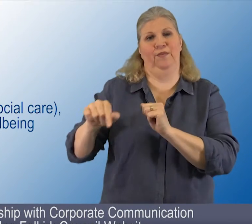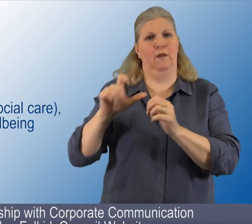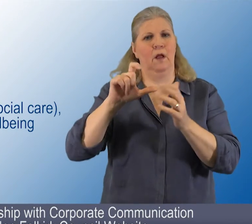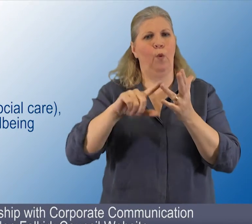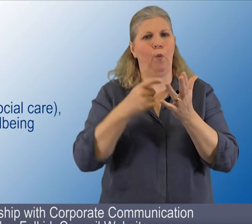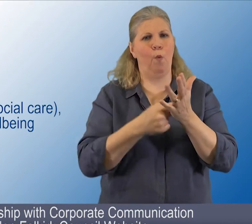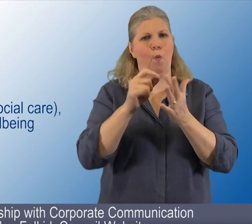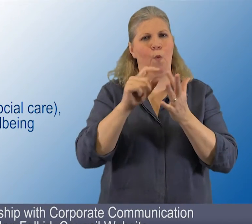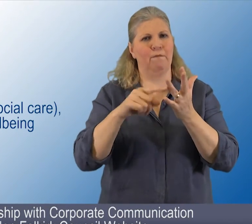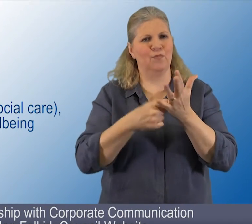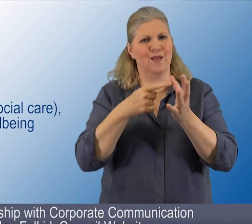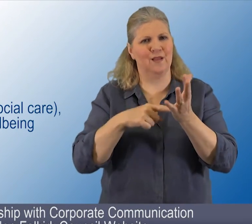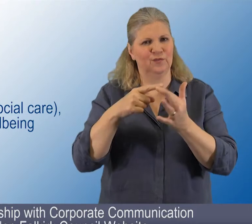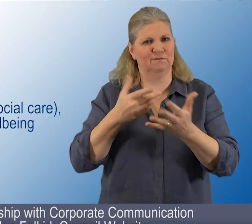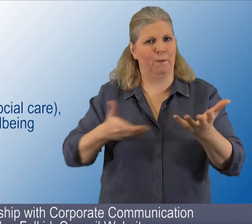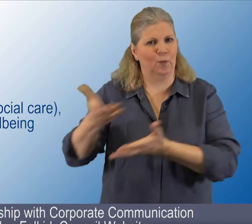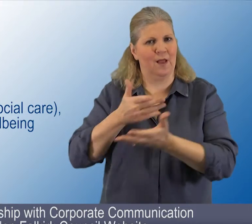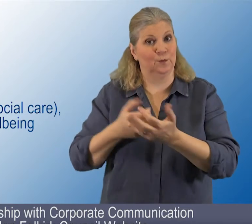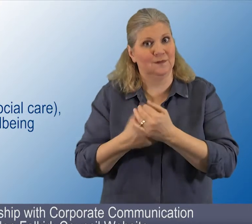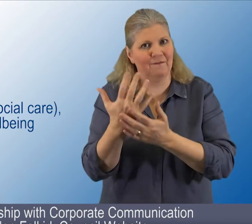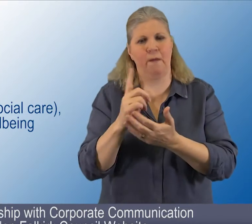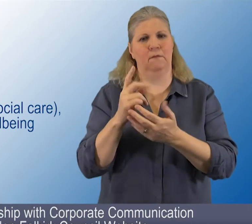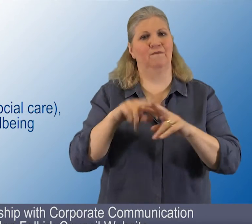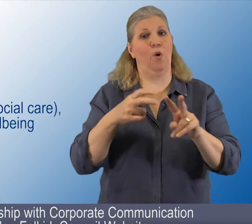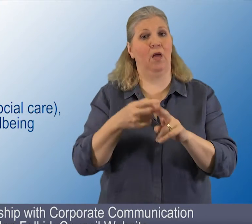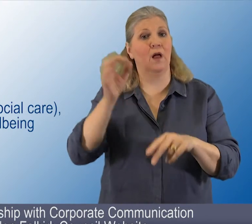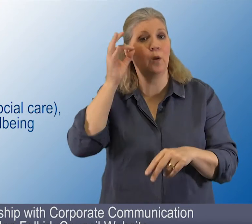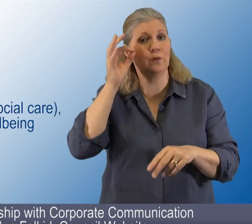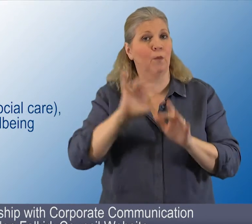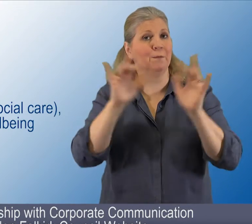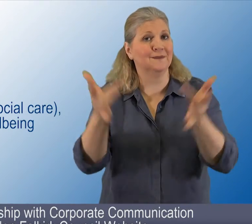21. in partnership with Corporate Communications to develop Falkirk Council website.